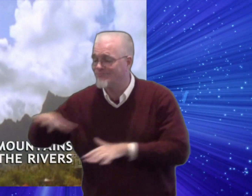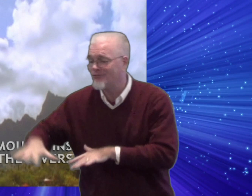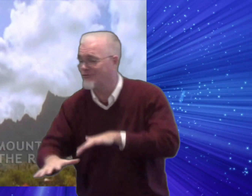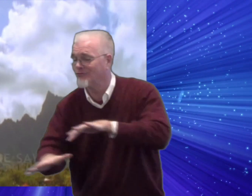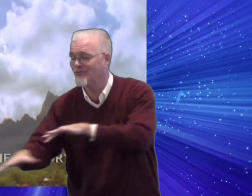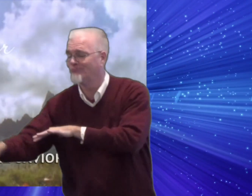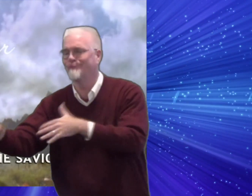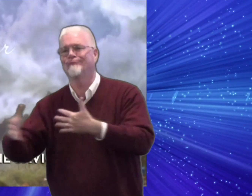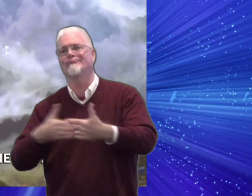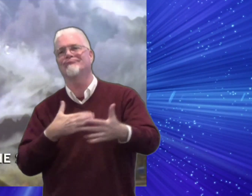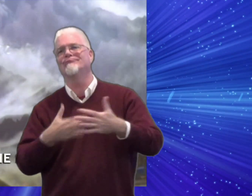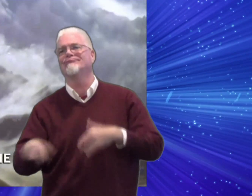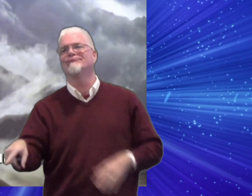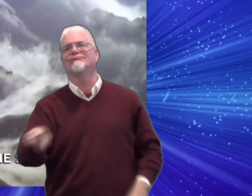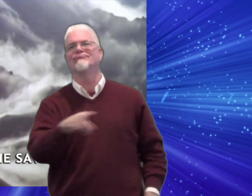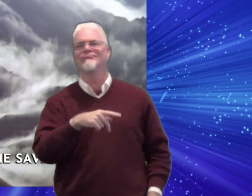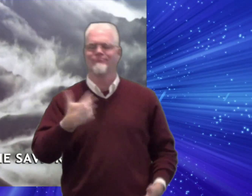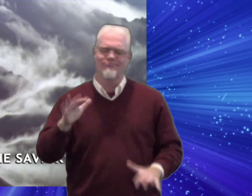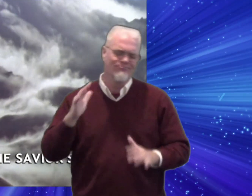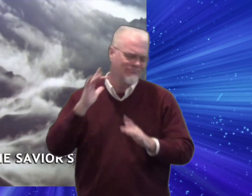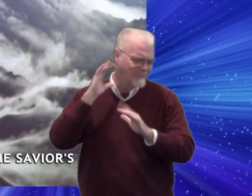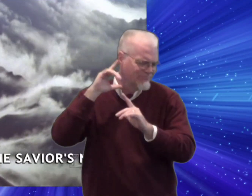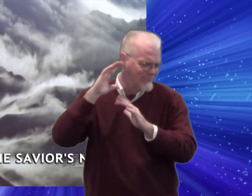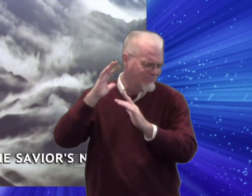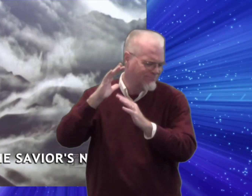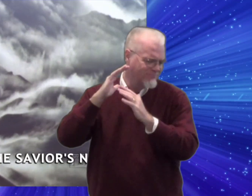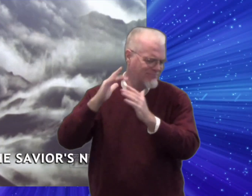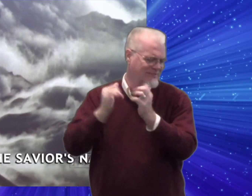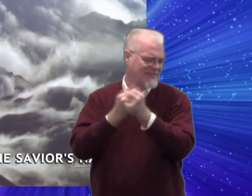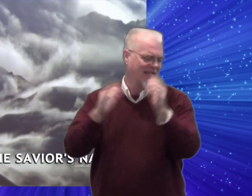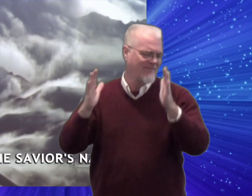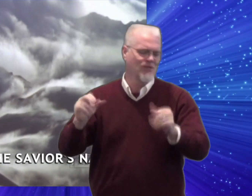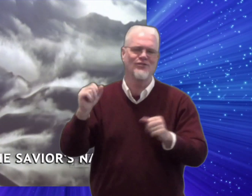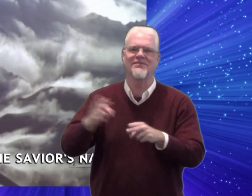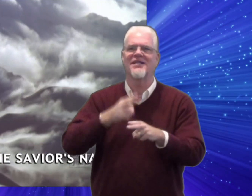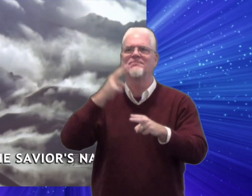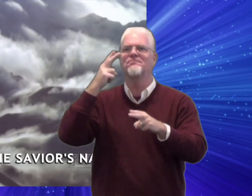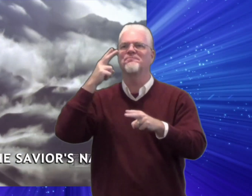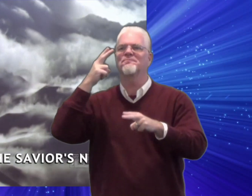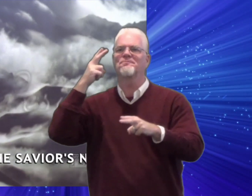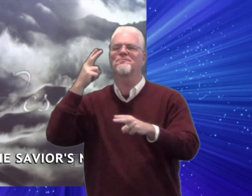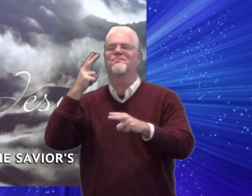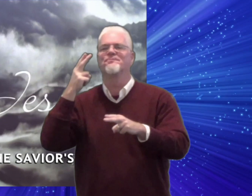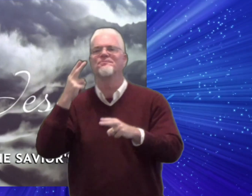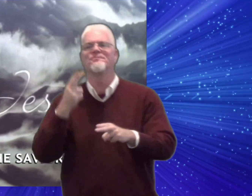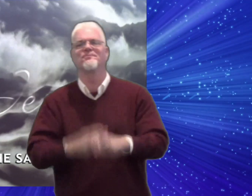Whisper the Savior's name